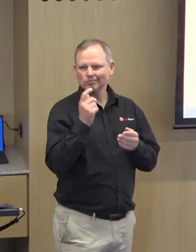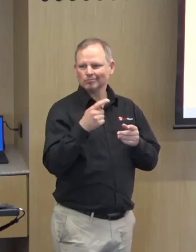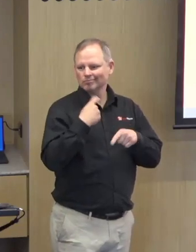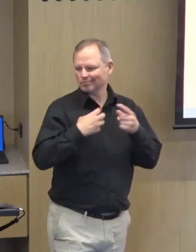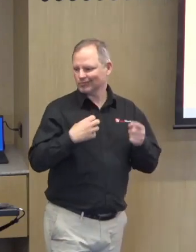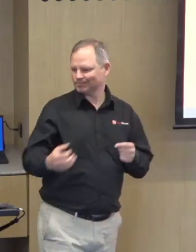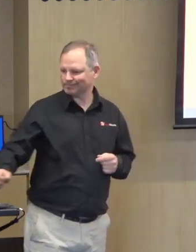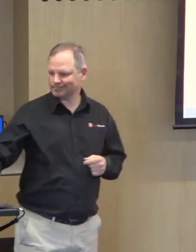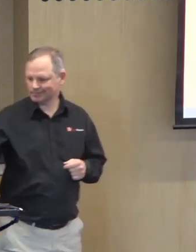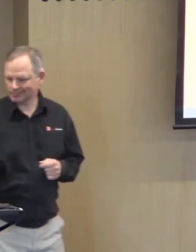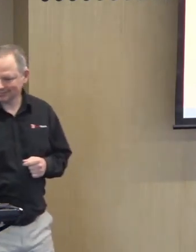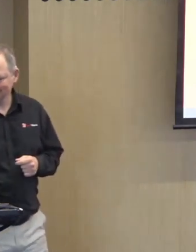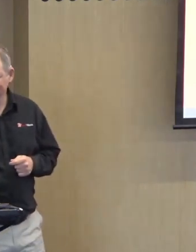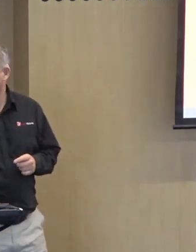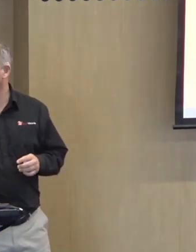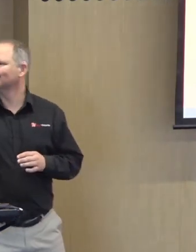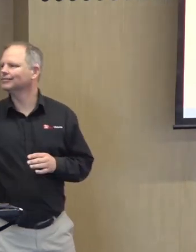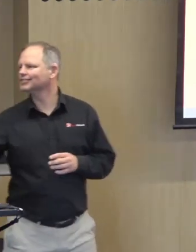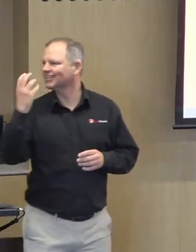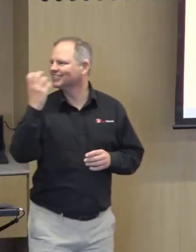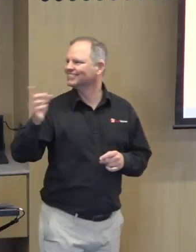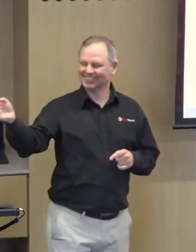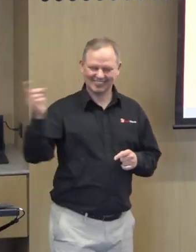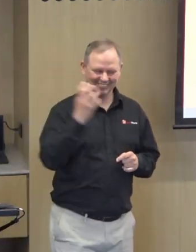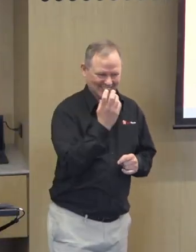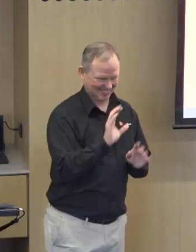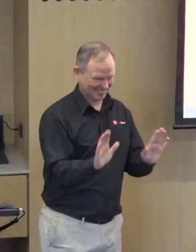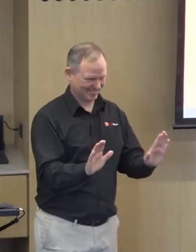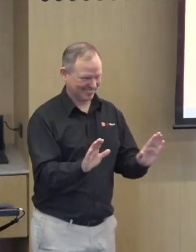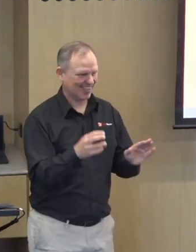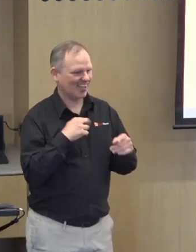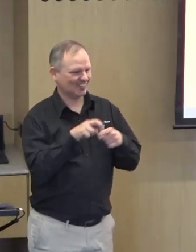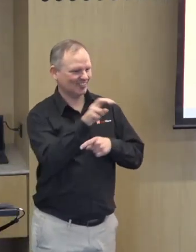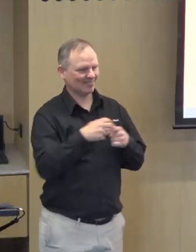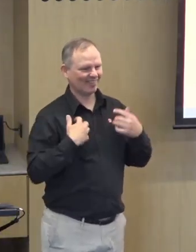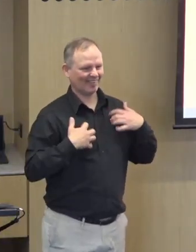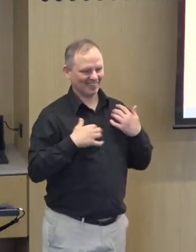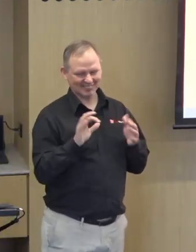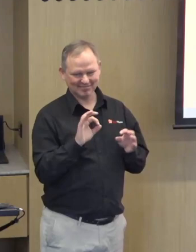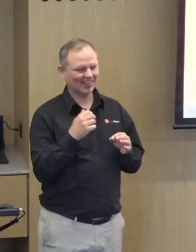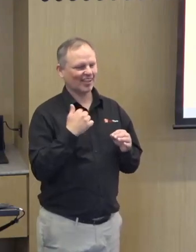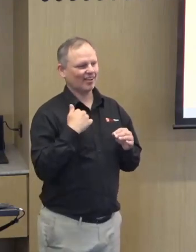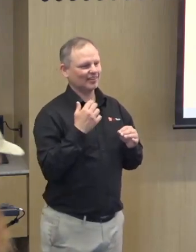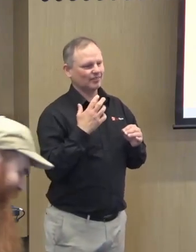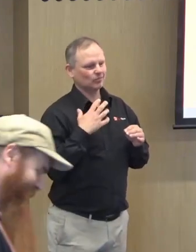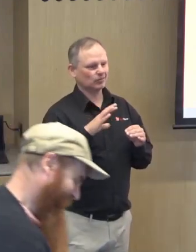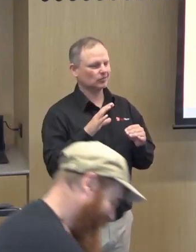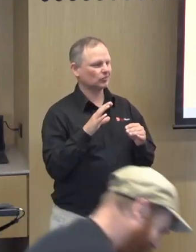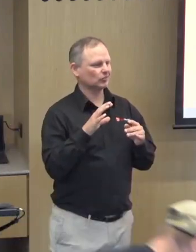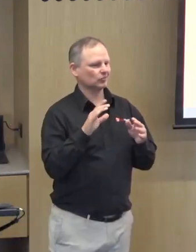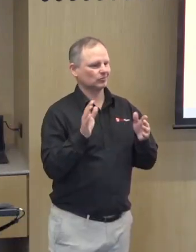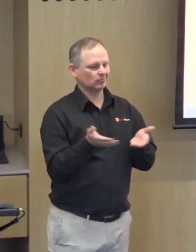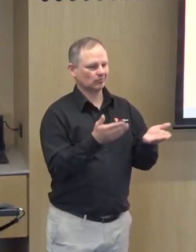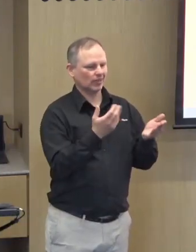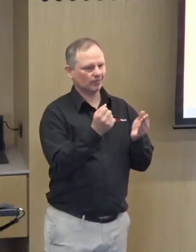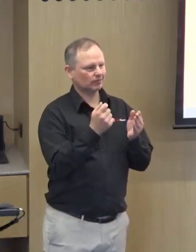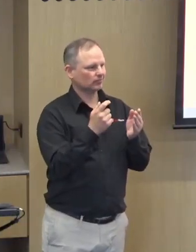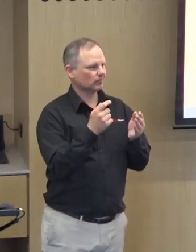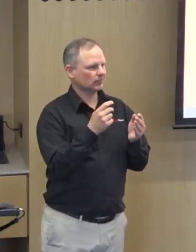to you all. Sorry, Ramis. Just bear with me. There's something else I just, I've jumped at there. I've got to be too excited. There's one other thing I wanted